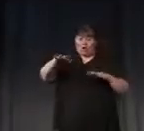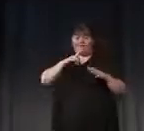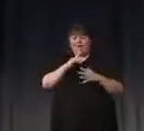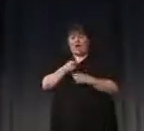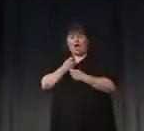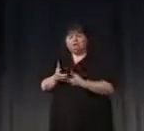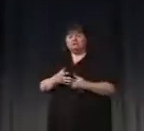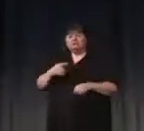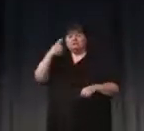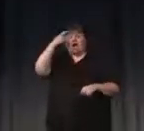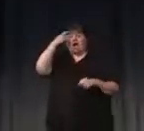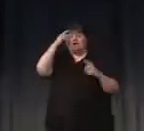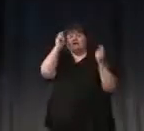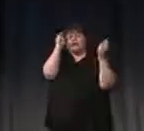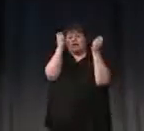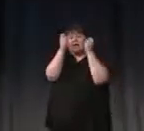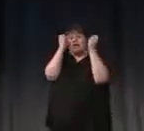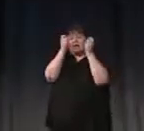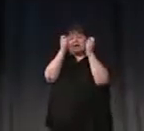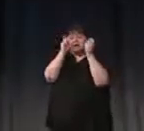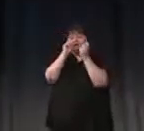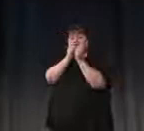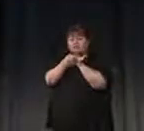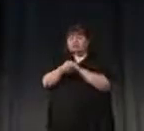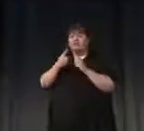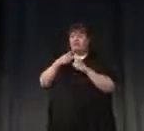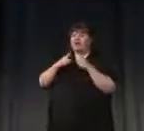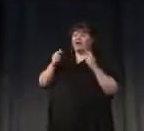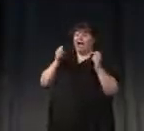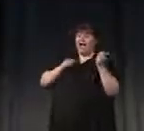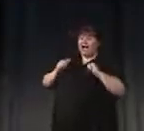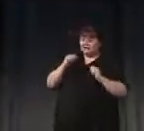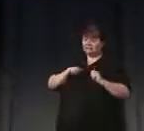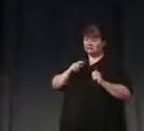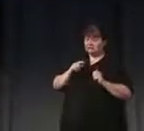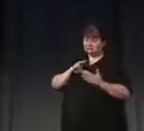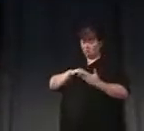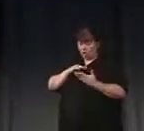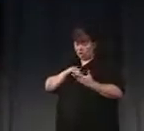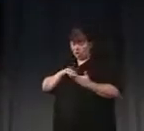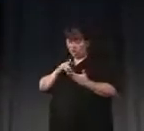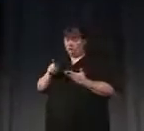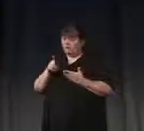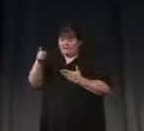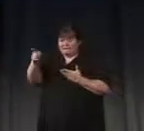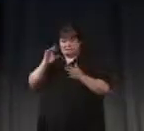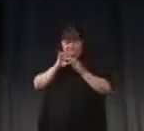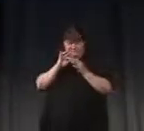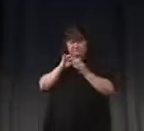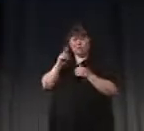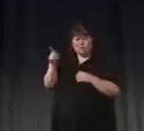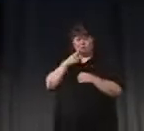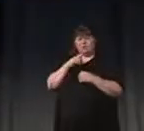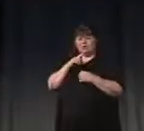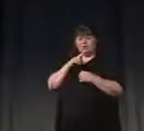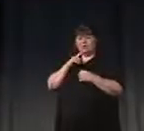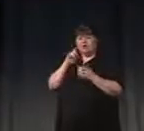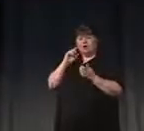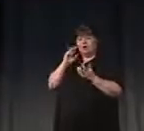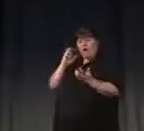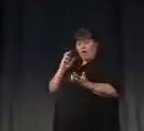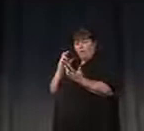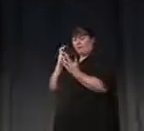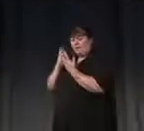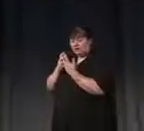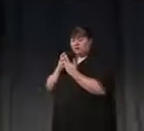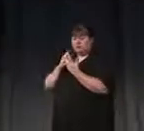cognitive remapping. In order to act, you have to reorient, in his installation spaces, you need to reorient to the space